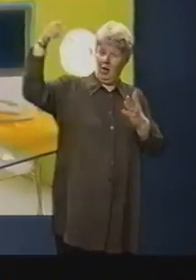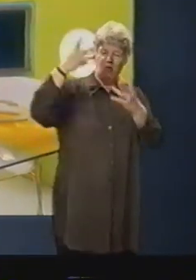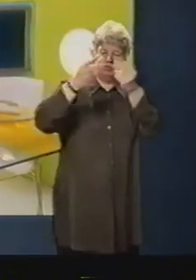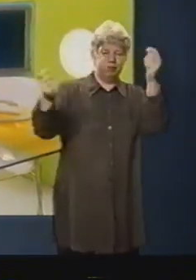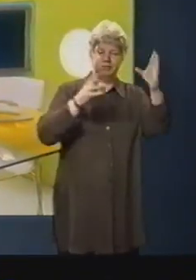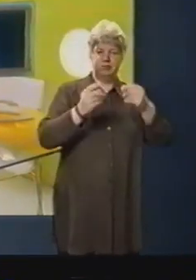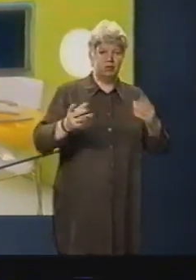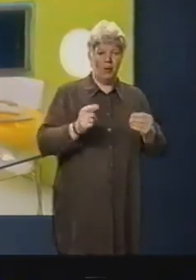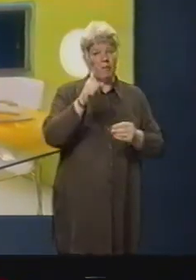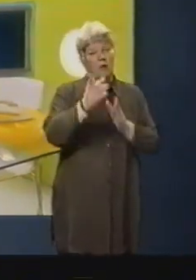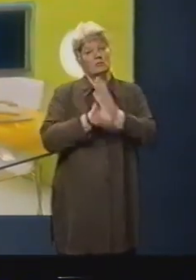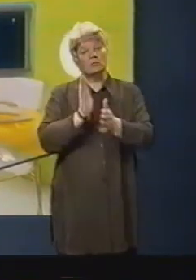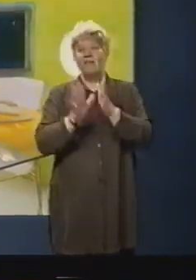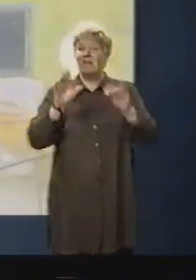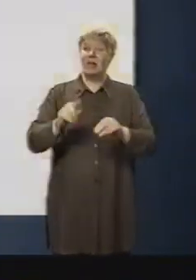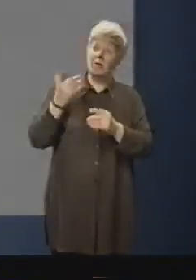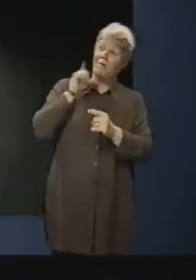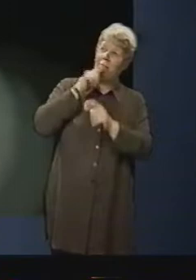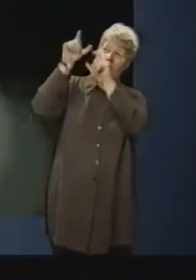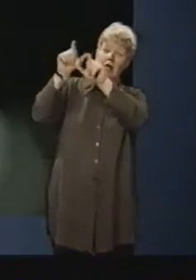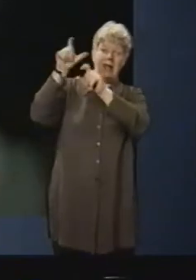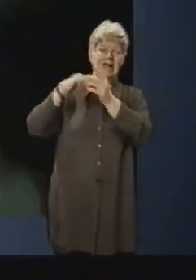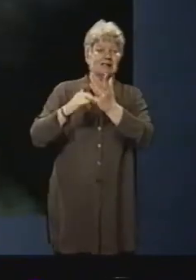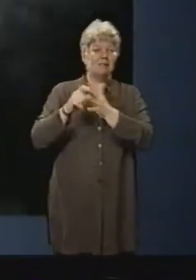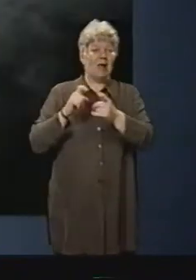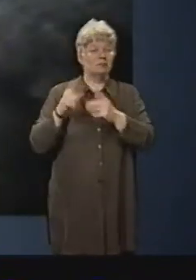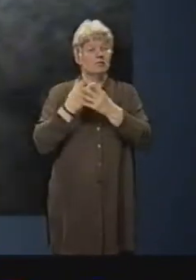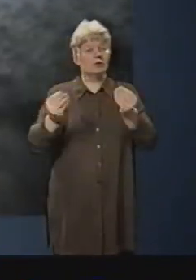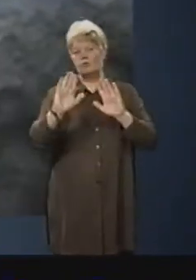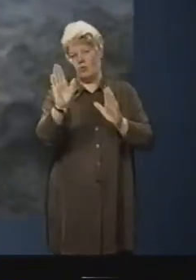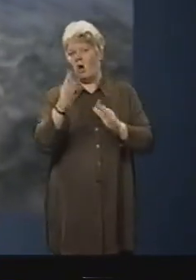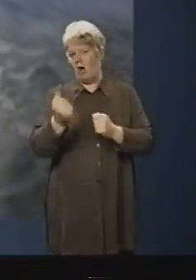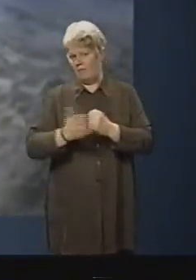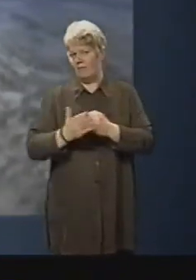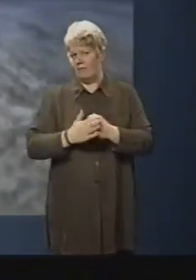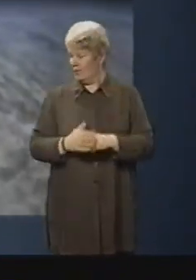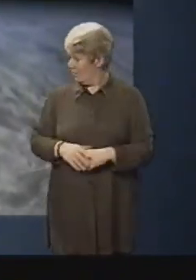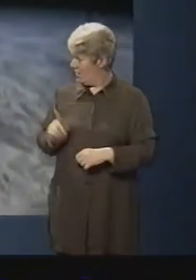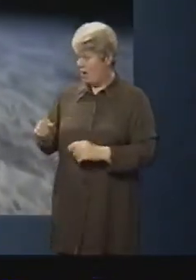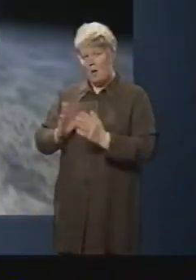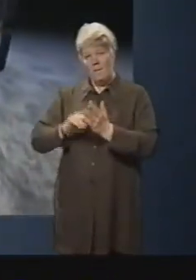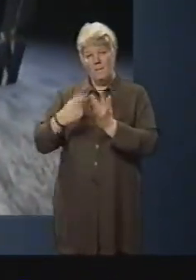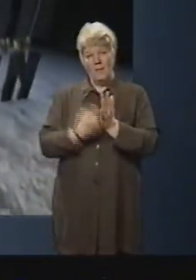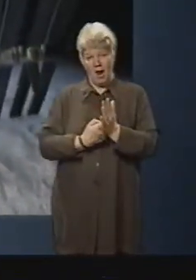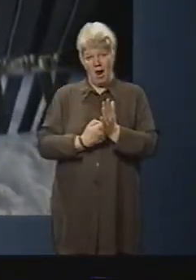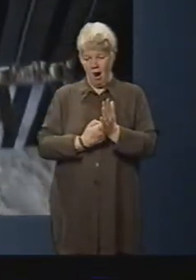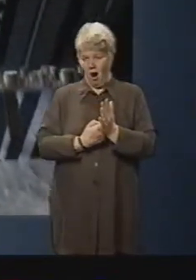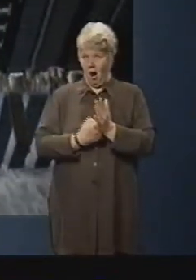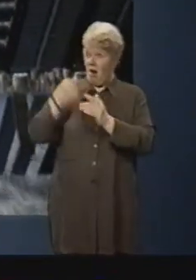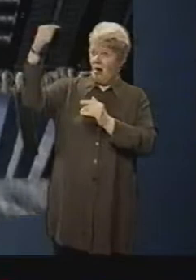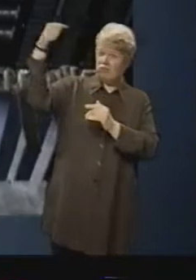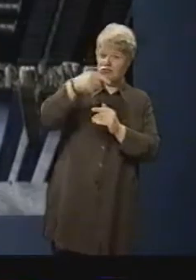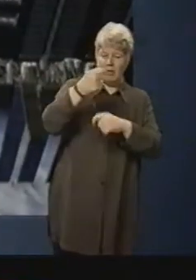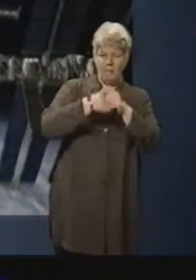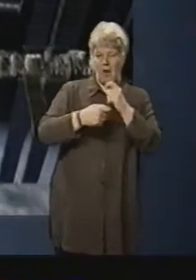mean the end of human habitation in space. Mir's fiery end overshadowed another landmark in the